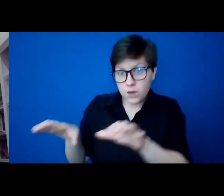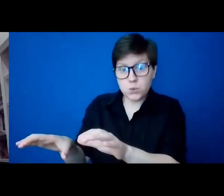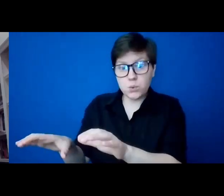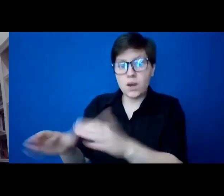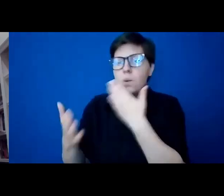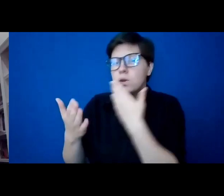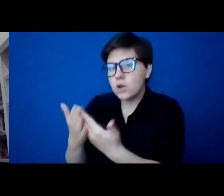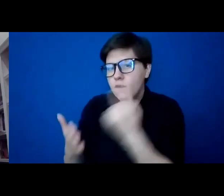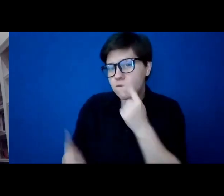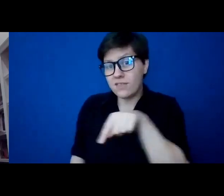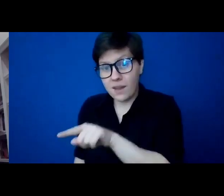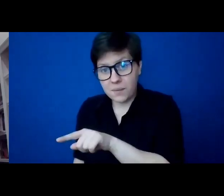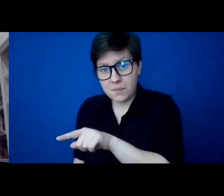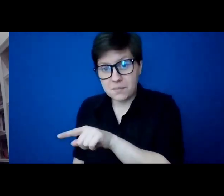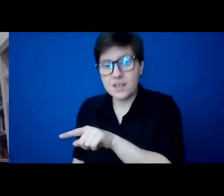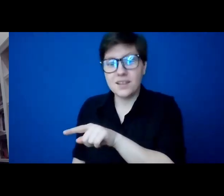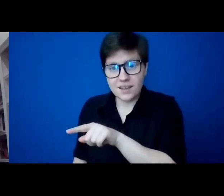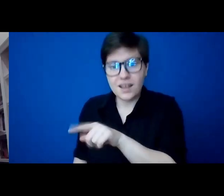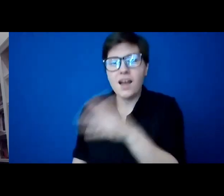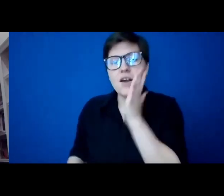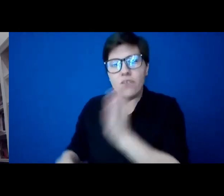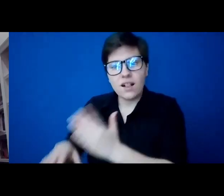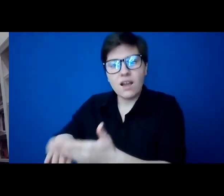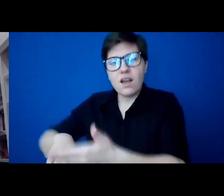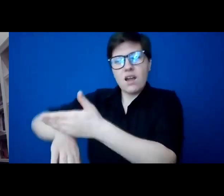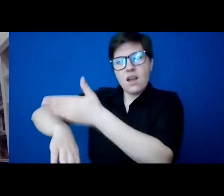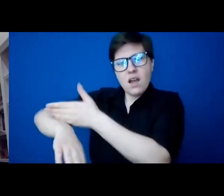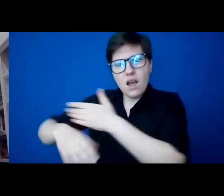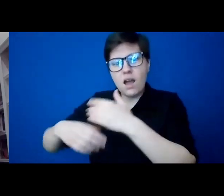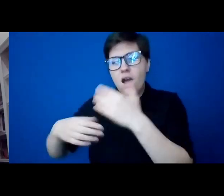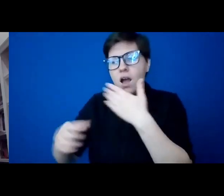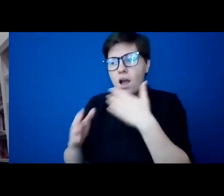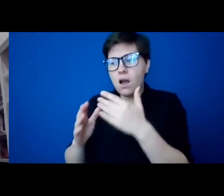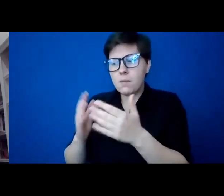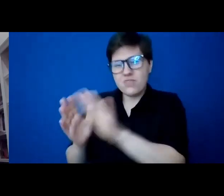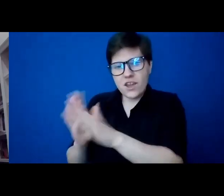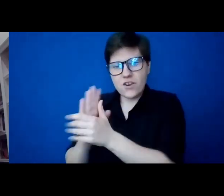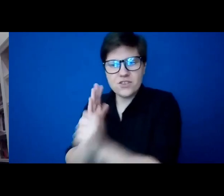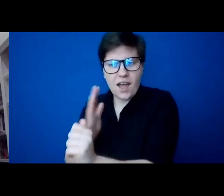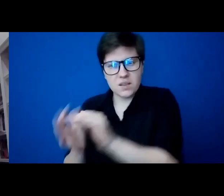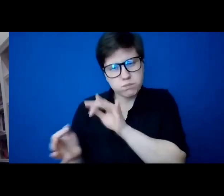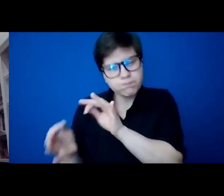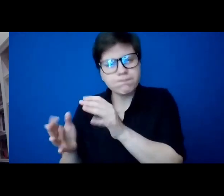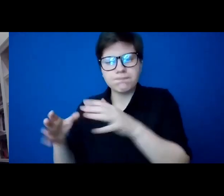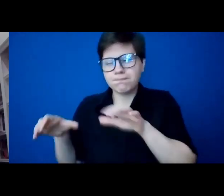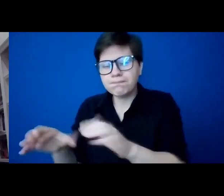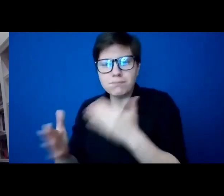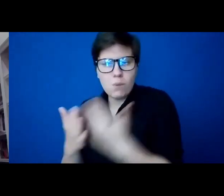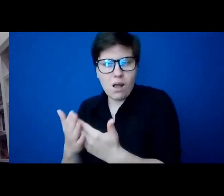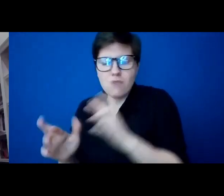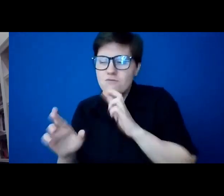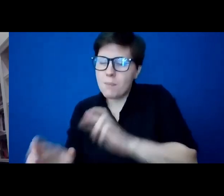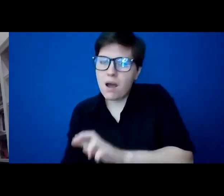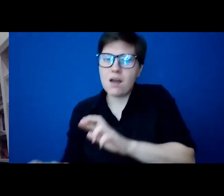for them, increasingly making the most of their talents and responding faithfully to their